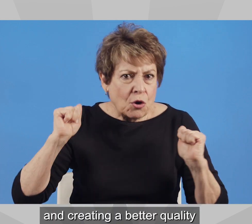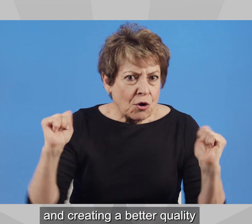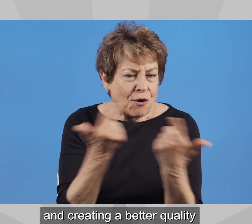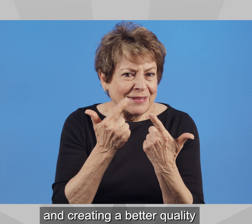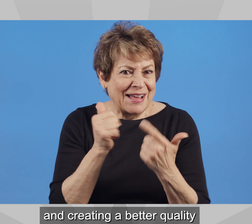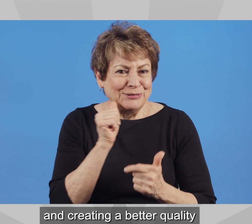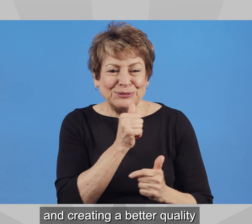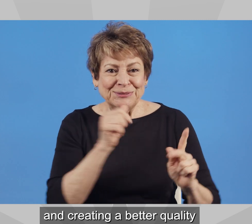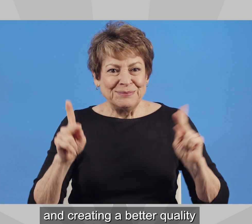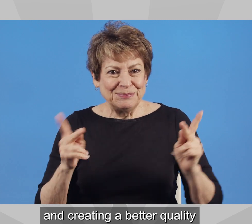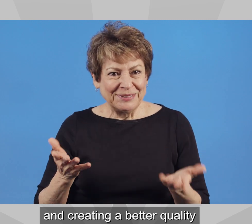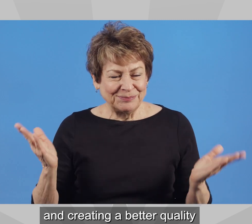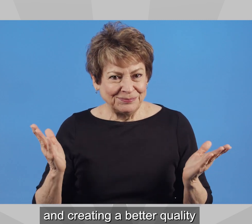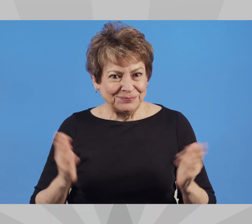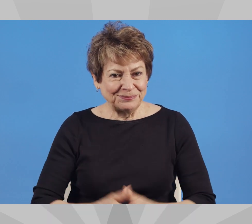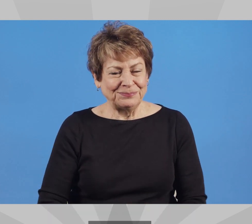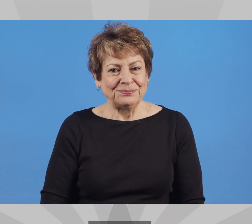for all Arizonans.